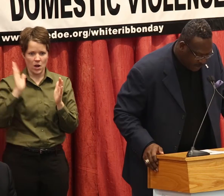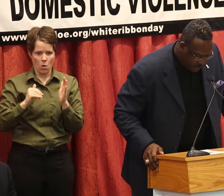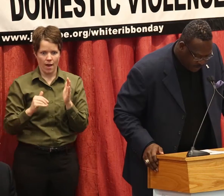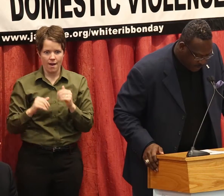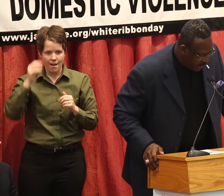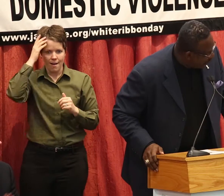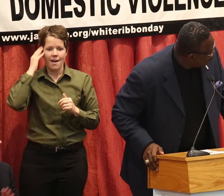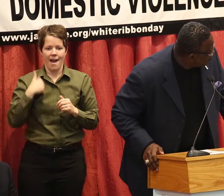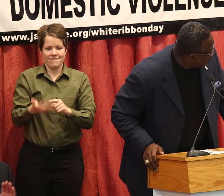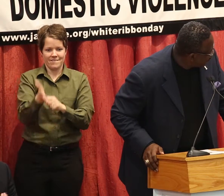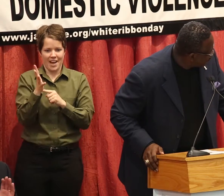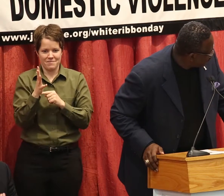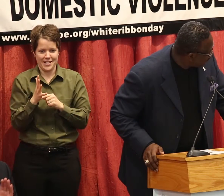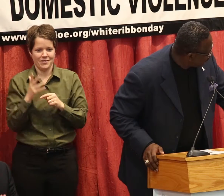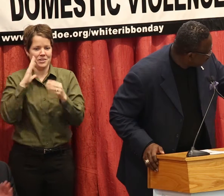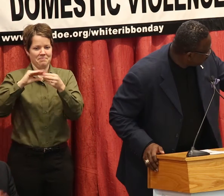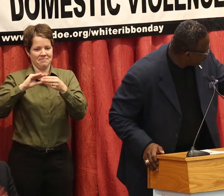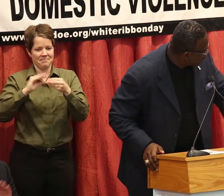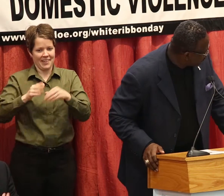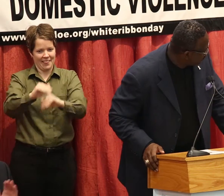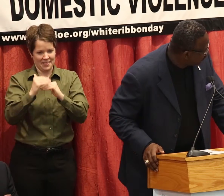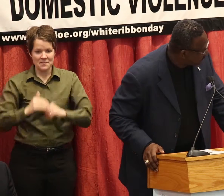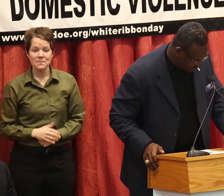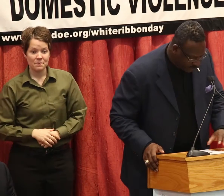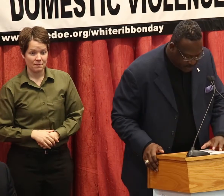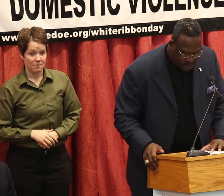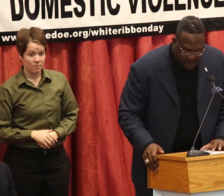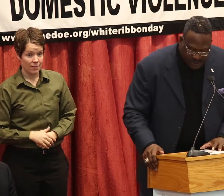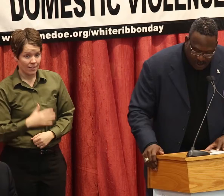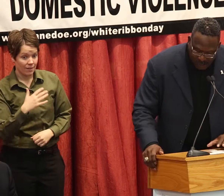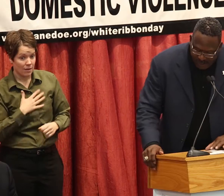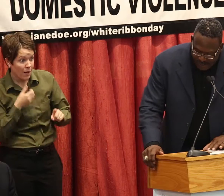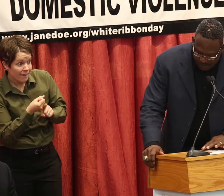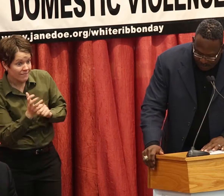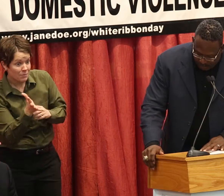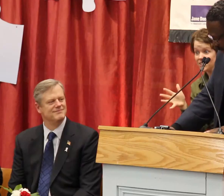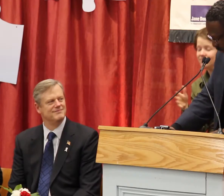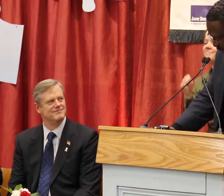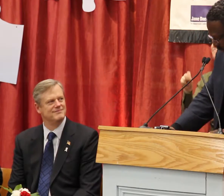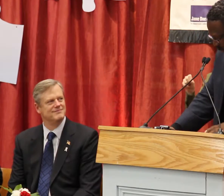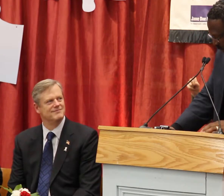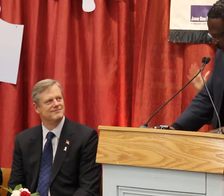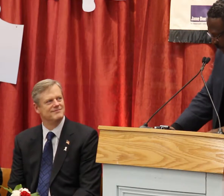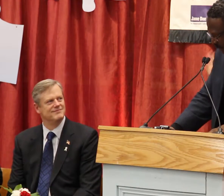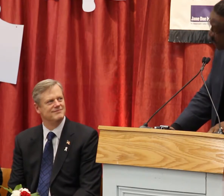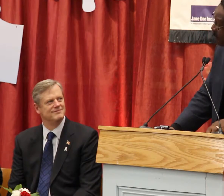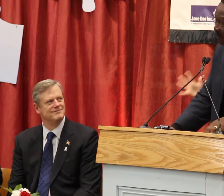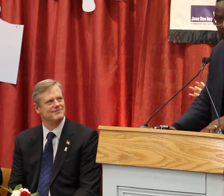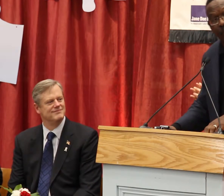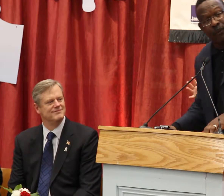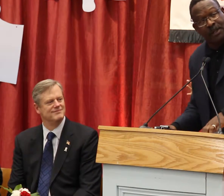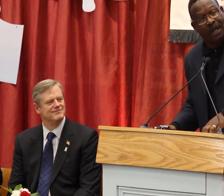Craig, how was that? Was that five minutes? Good. So they always said, my old ball coach used to tell me short